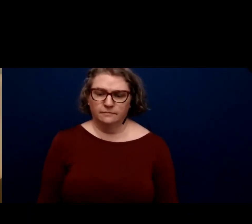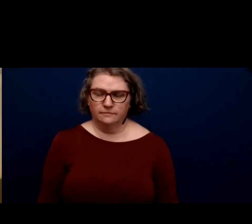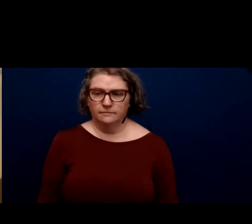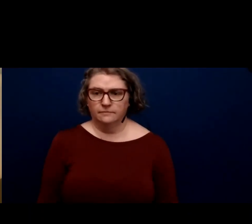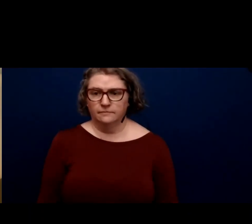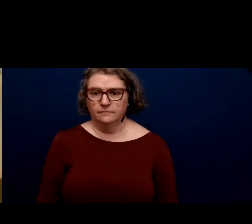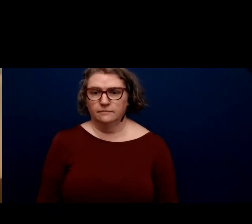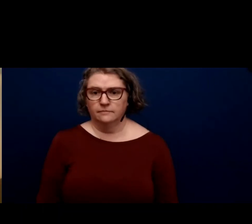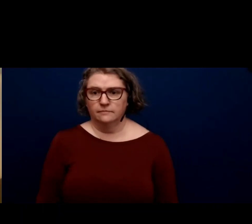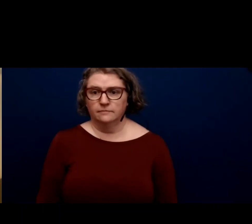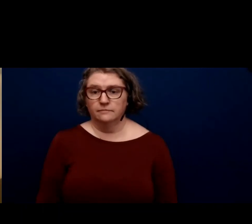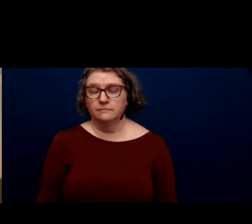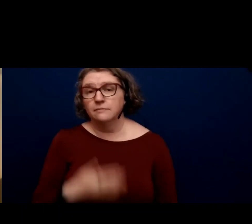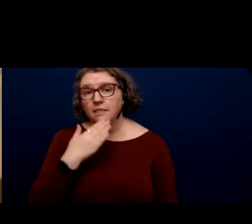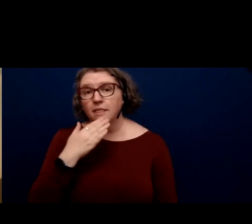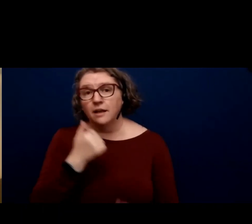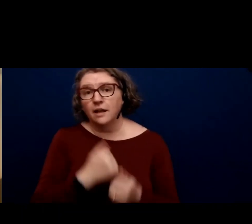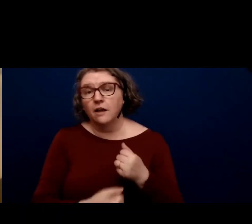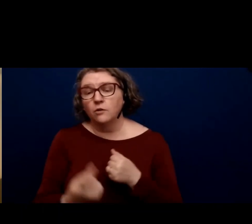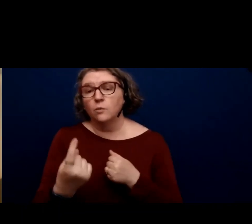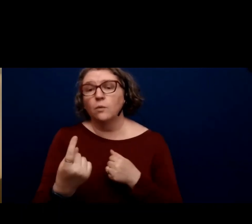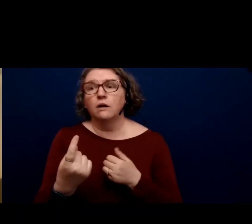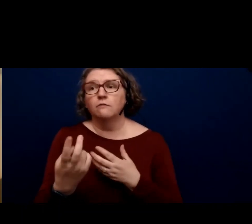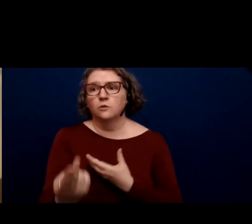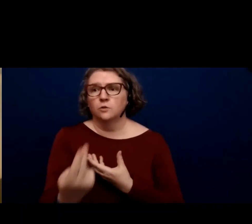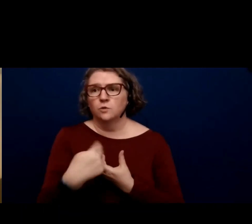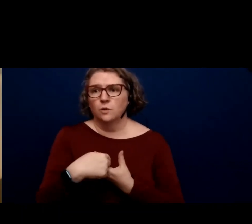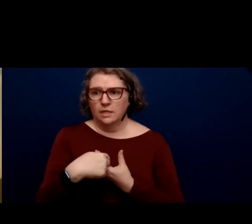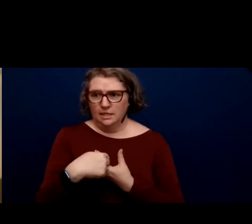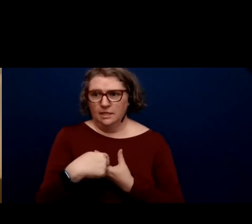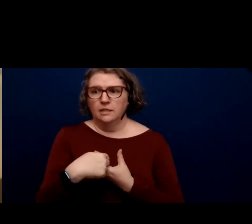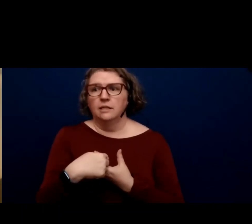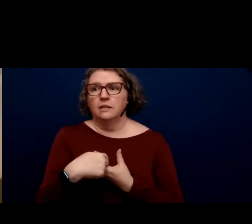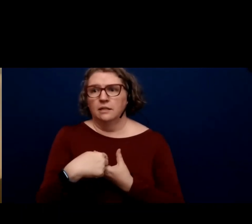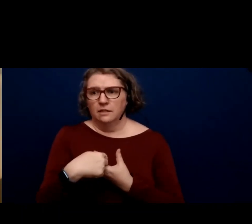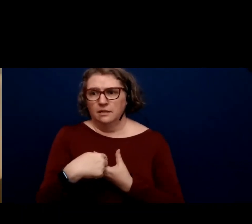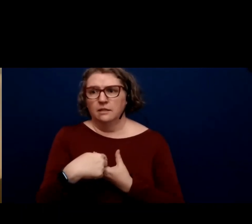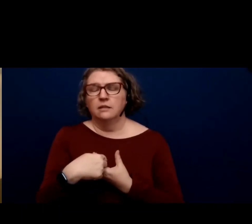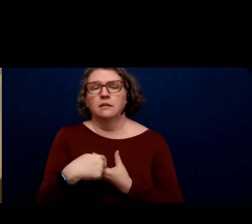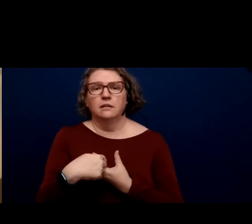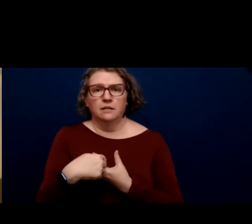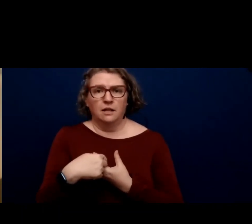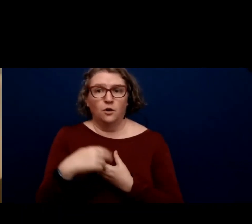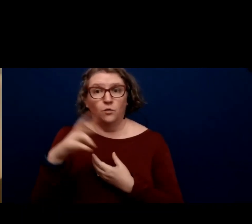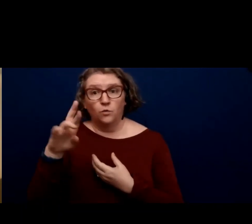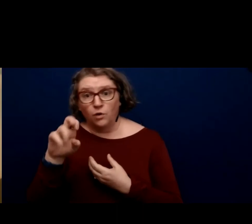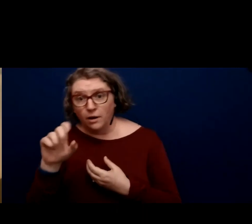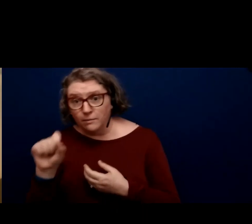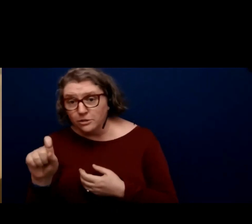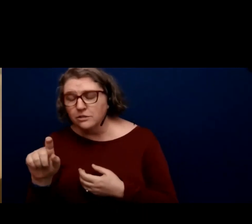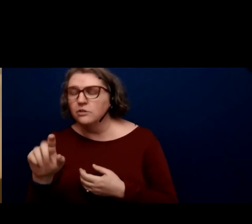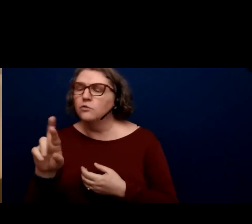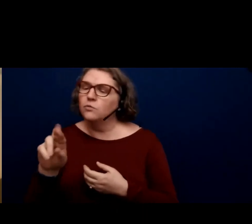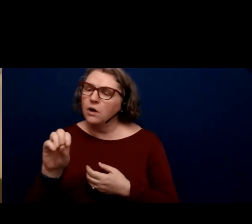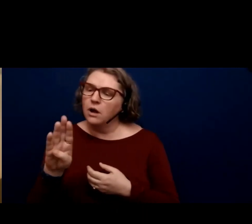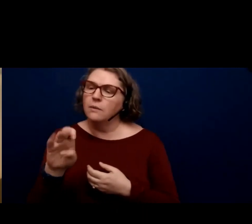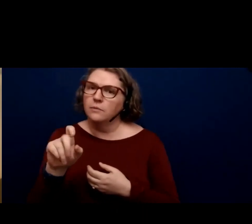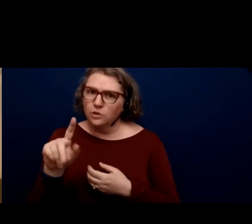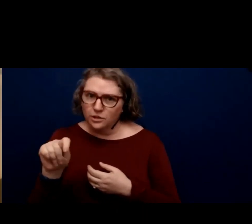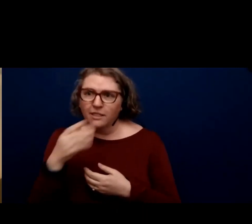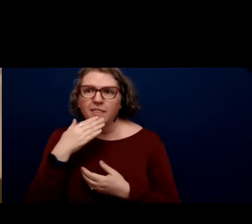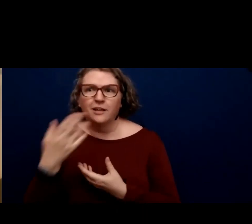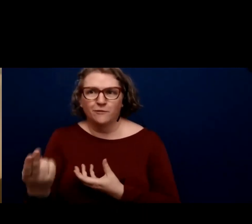Dr. want to thank everyone for joining. want to thank Robert for joining with me and Dr. Sophia